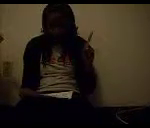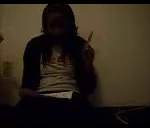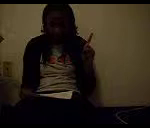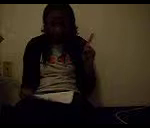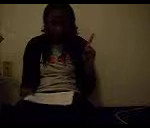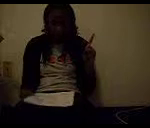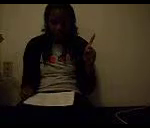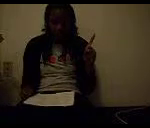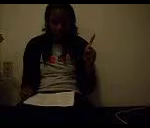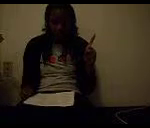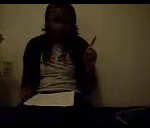And then student.